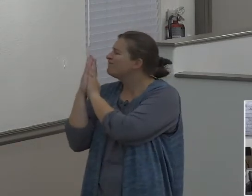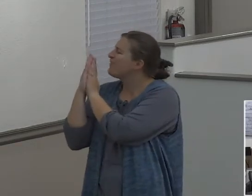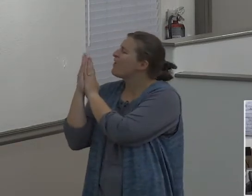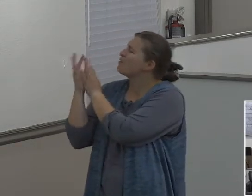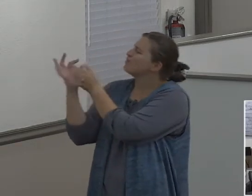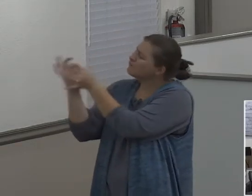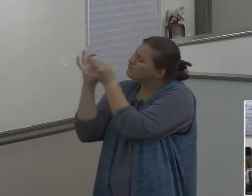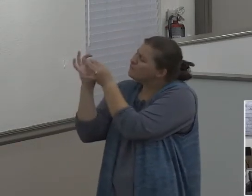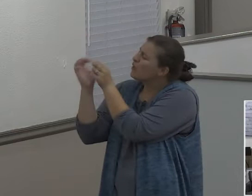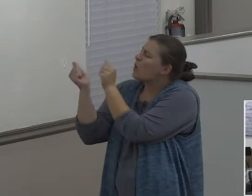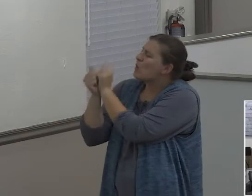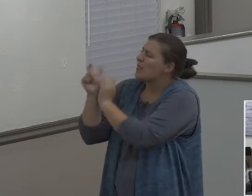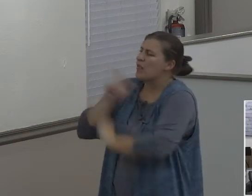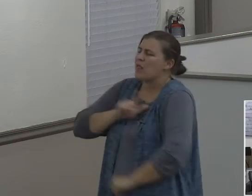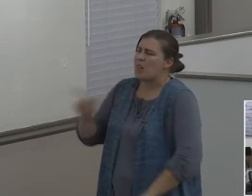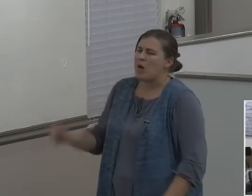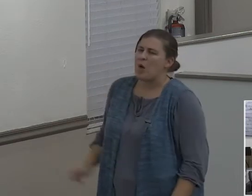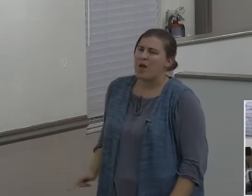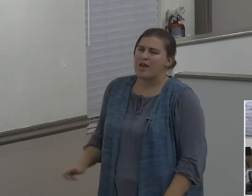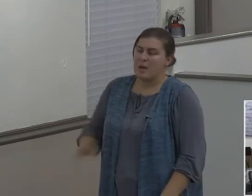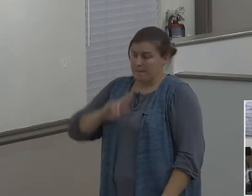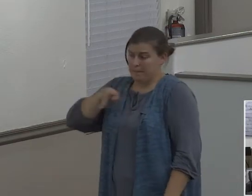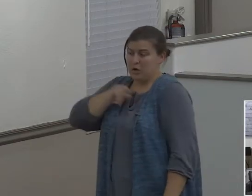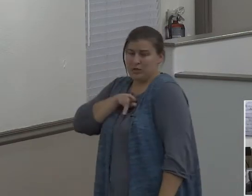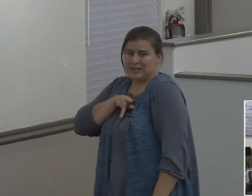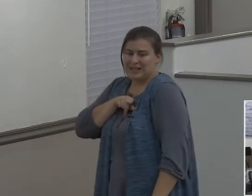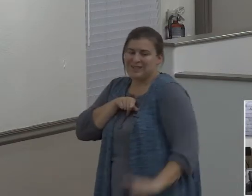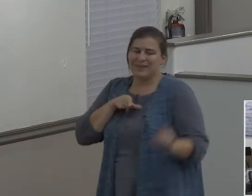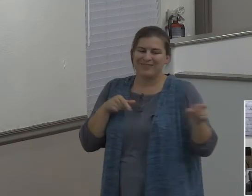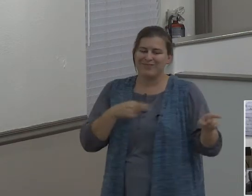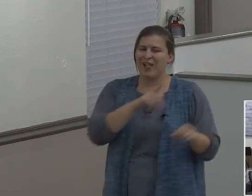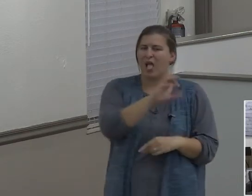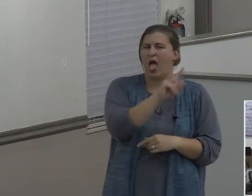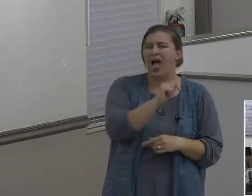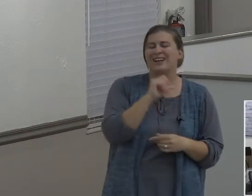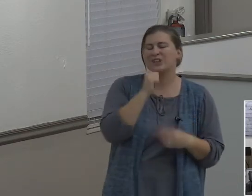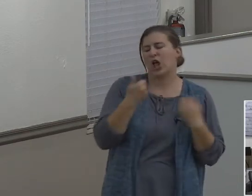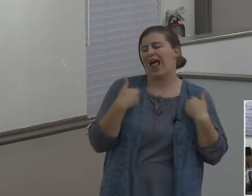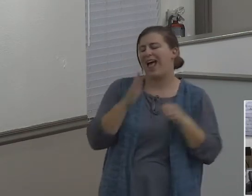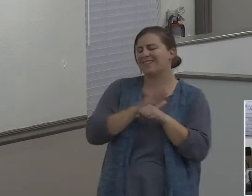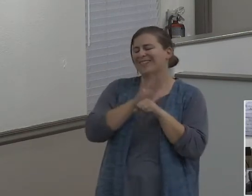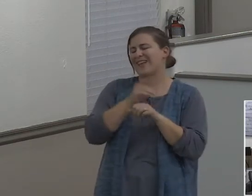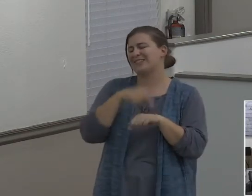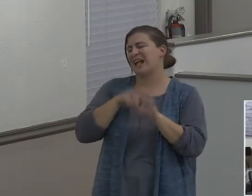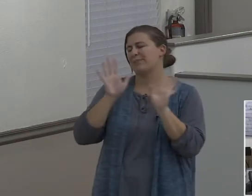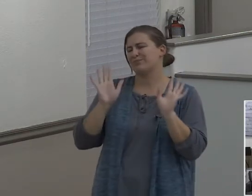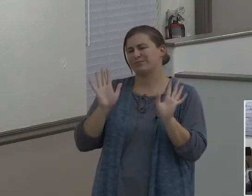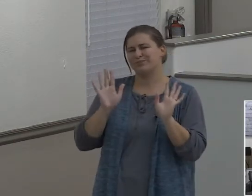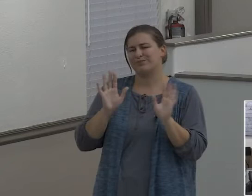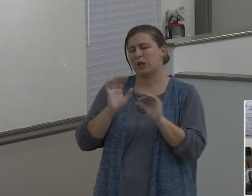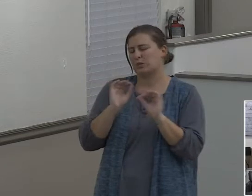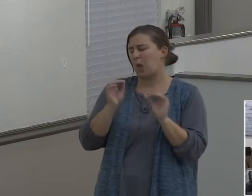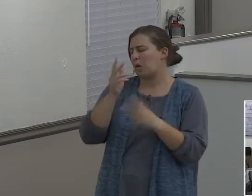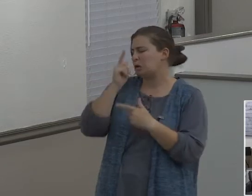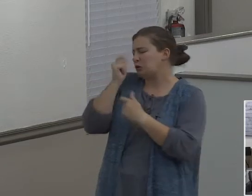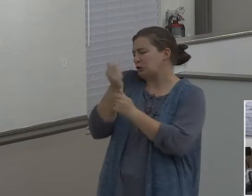Lord, and Lot didn't have any time for that. He had no interest, apparently. And that somewhere